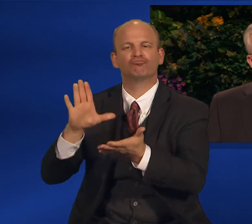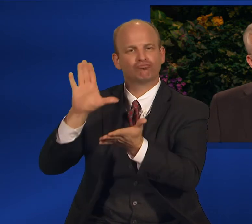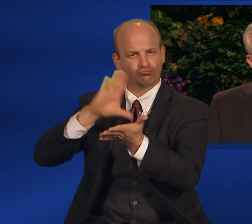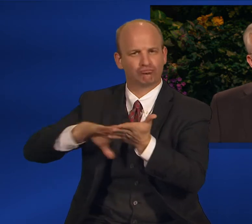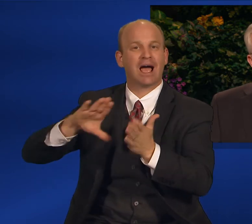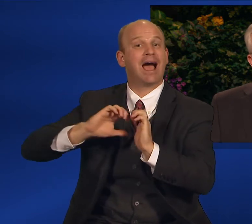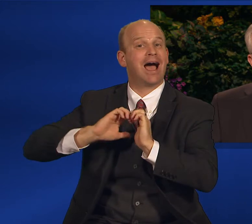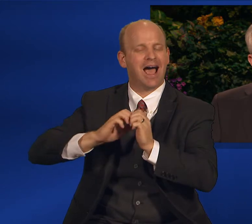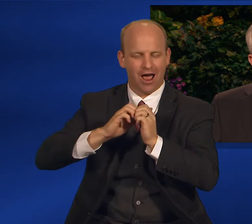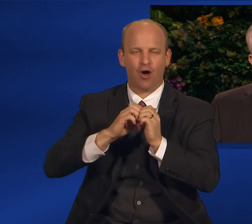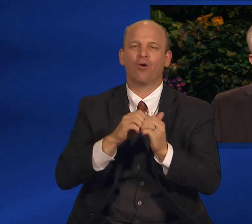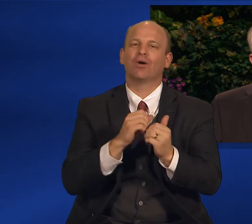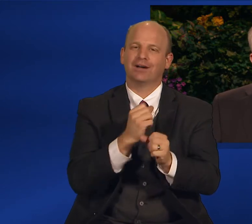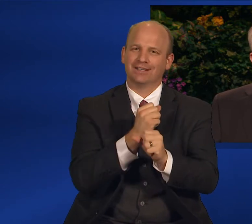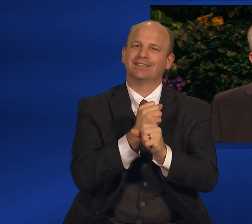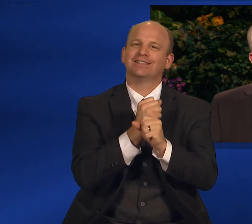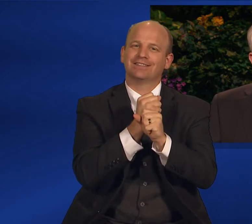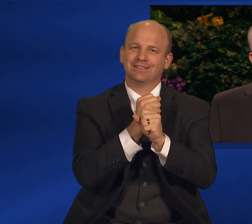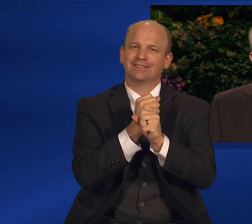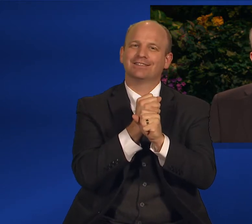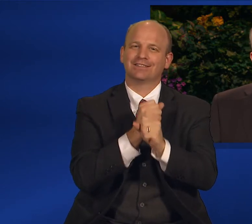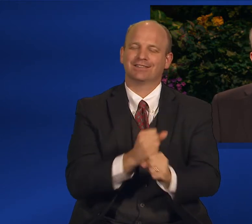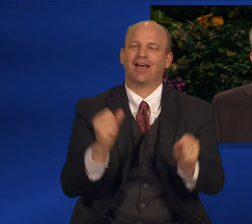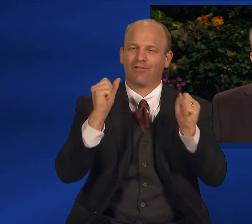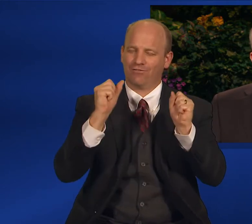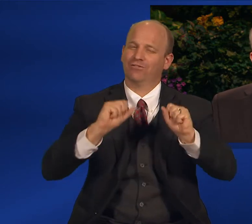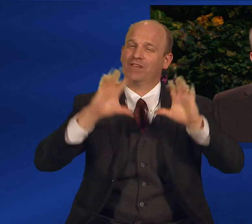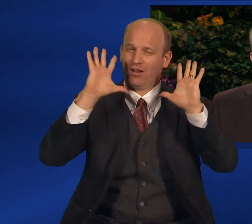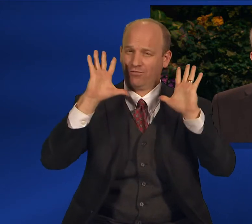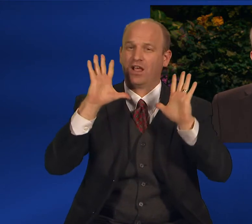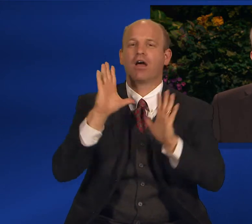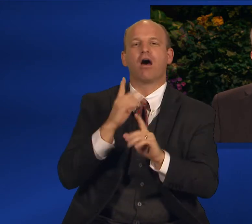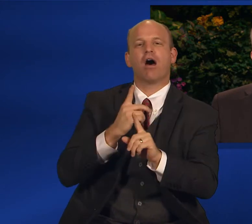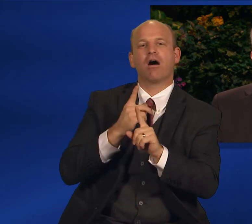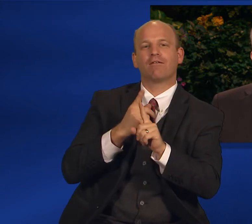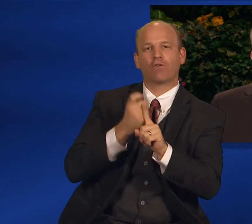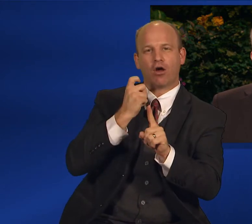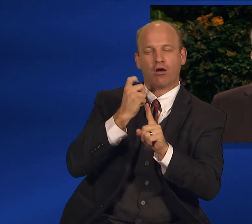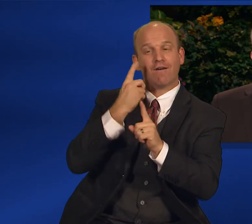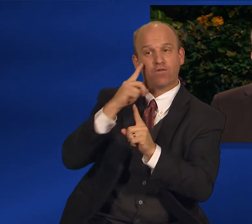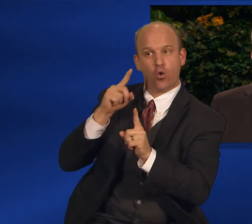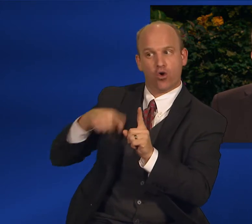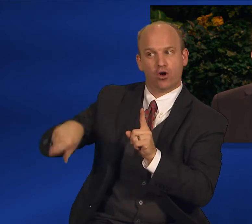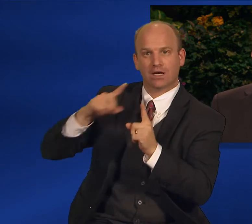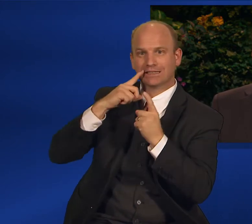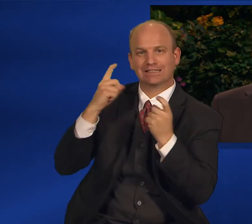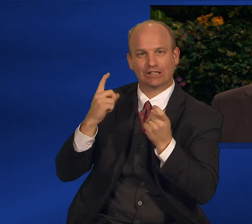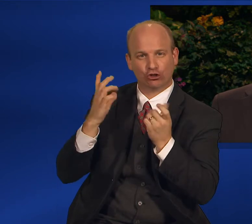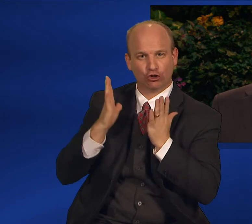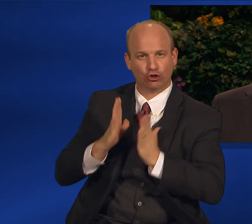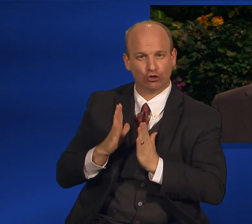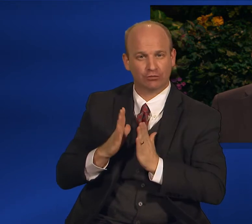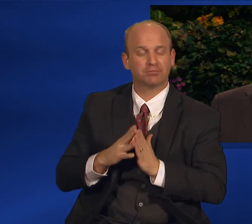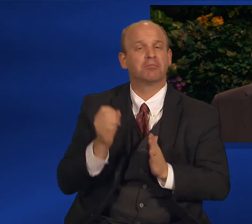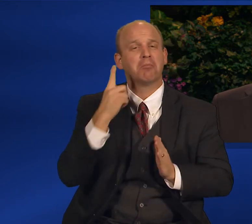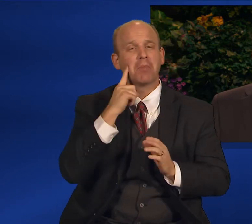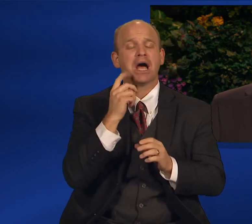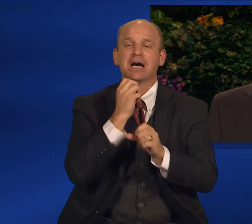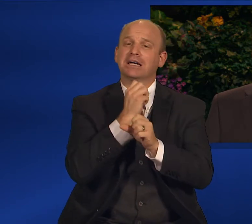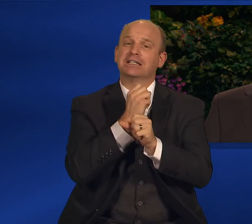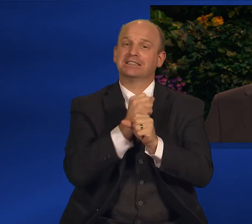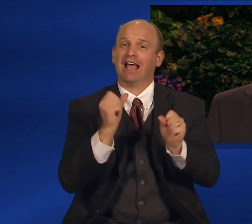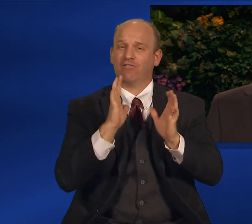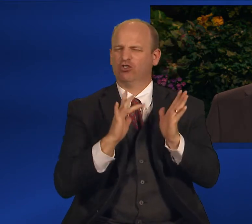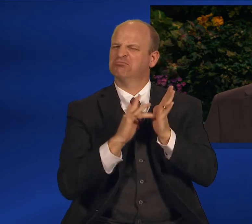The Savior's redemption has two parts. First, it atones for Adam's transgression and the